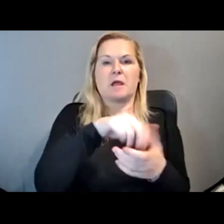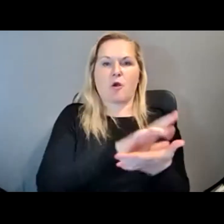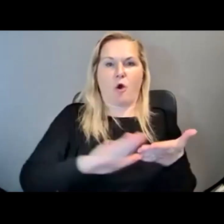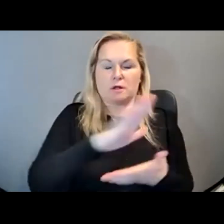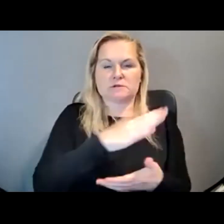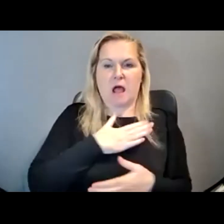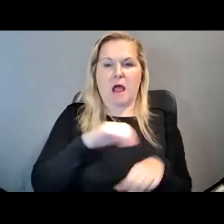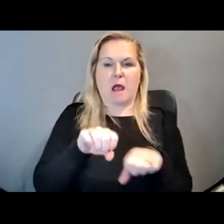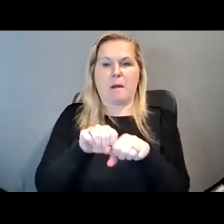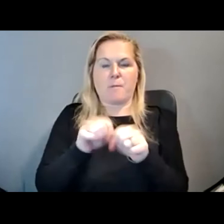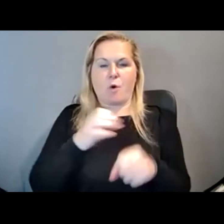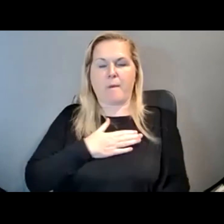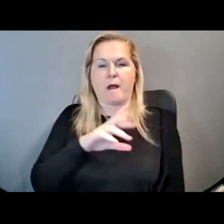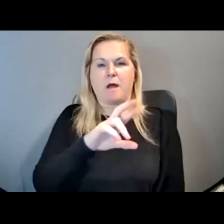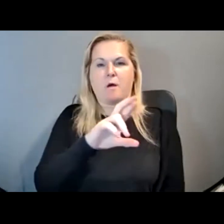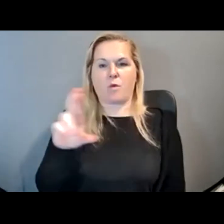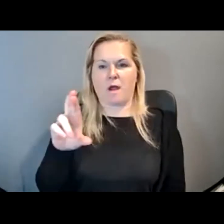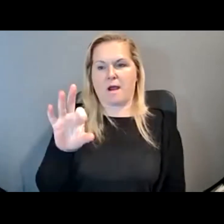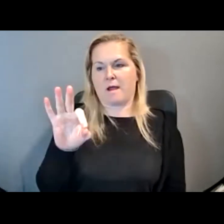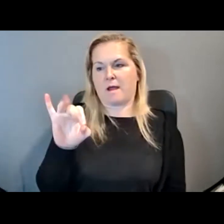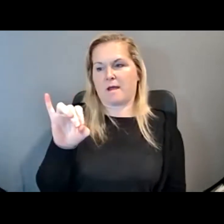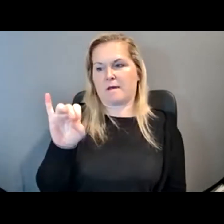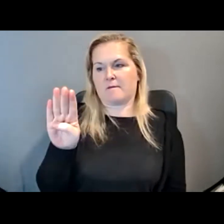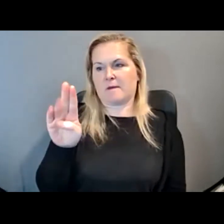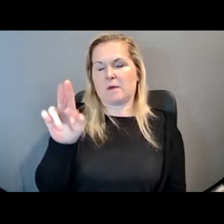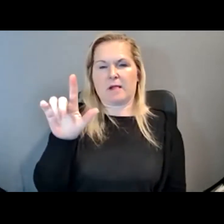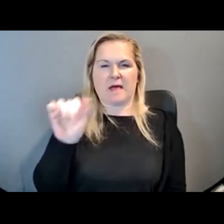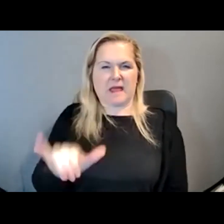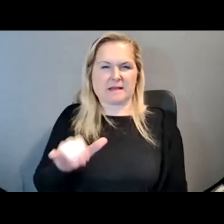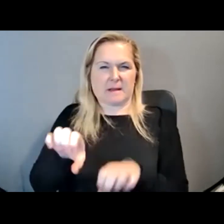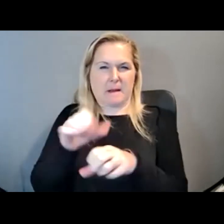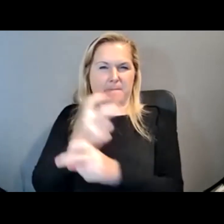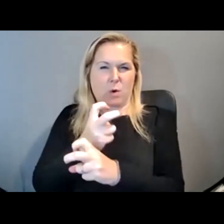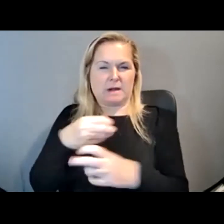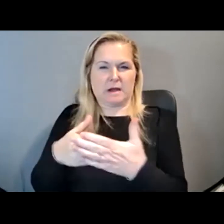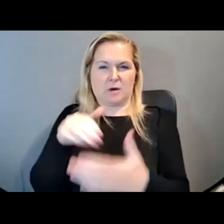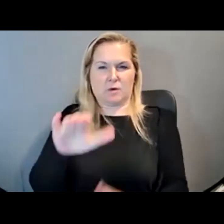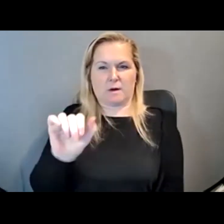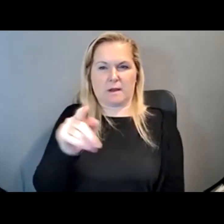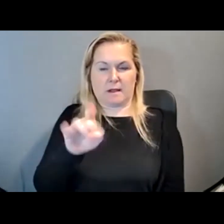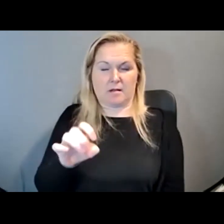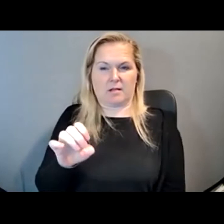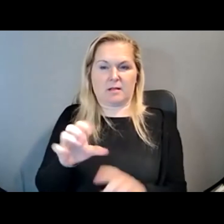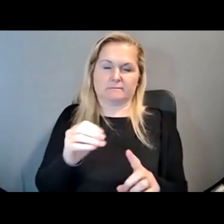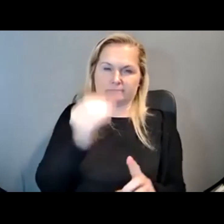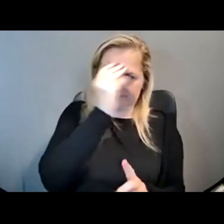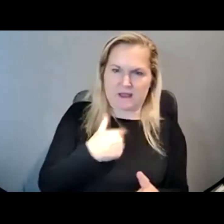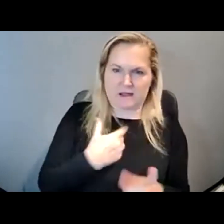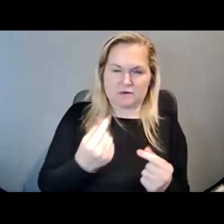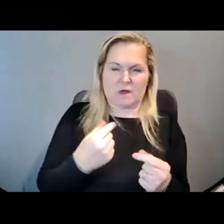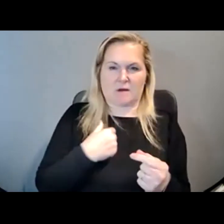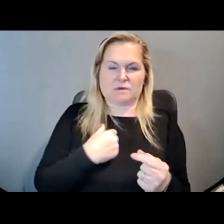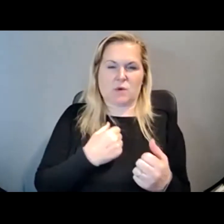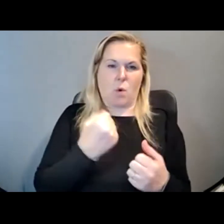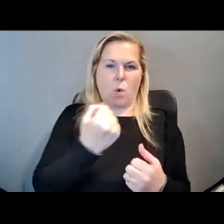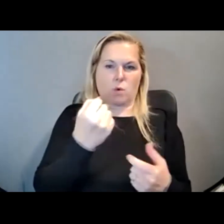fibula, which is a little bone near your ankle. And as a side note, I broke it holding on to some